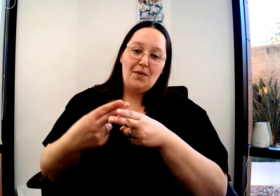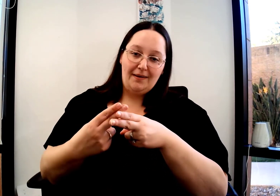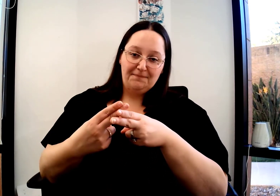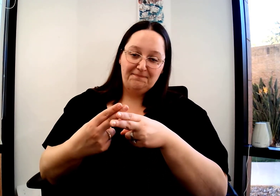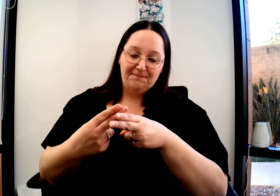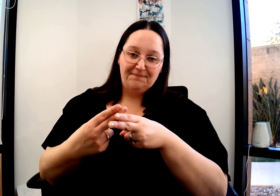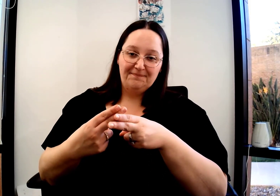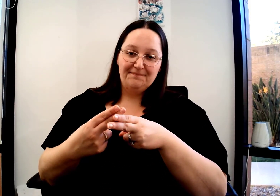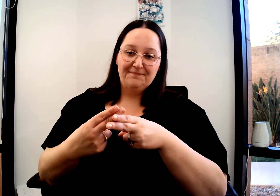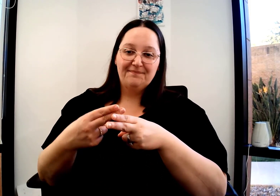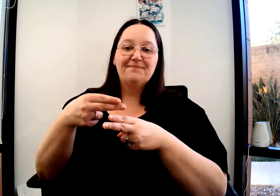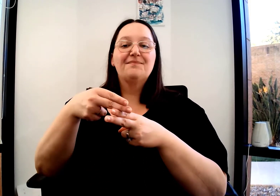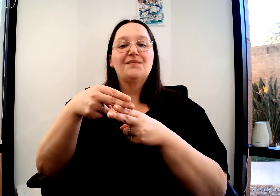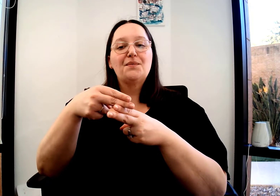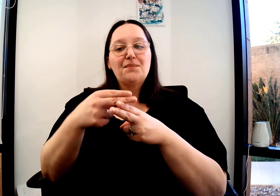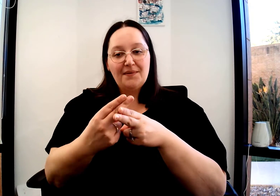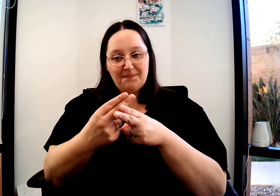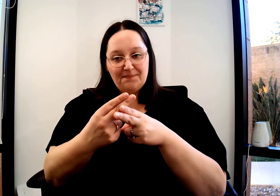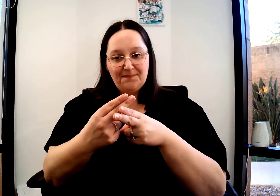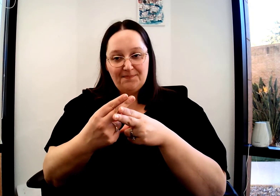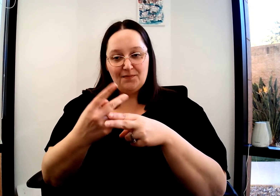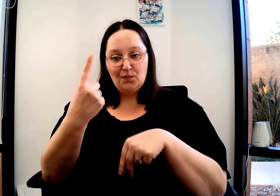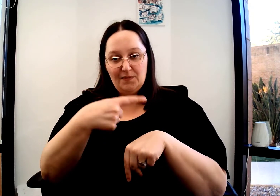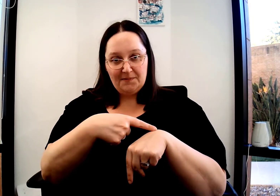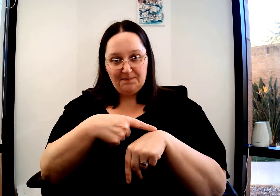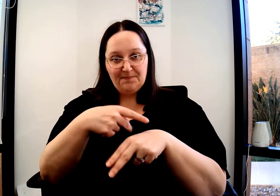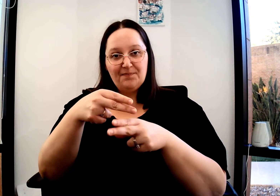The verb weigh is one time, like that scale. Weigh.